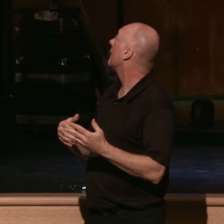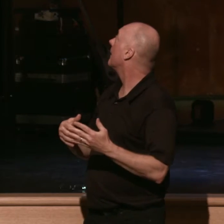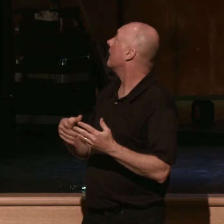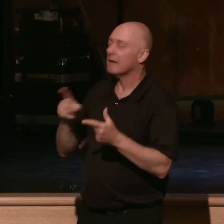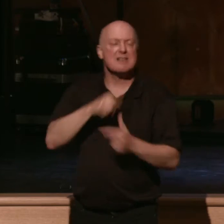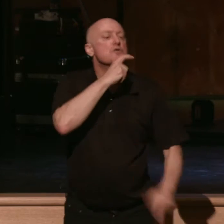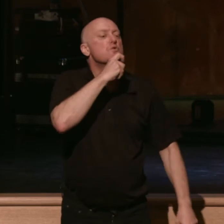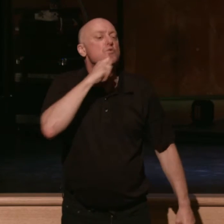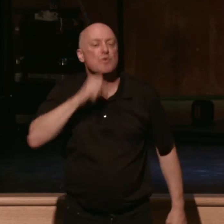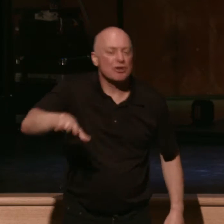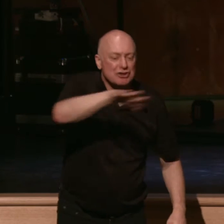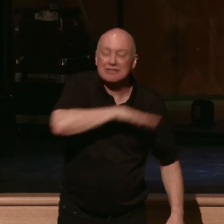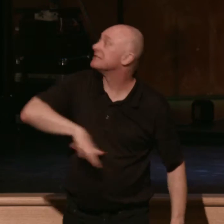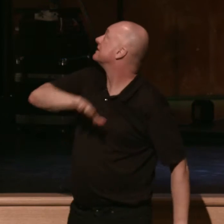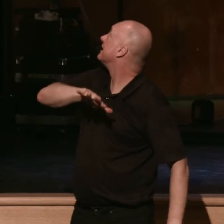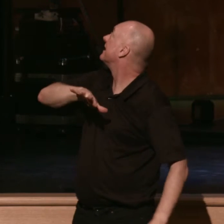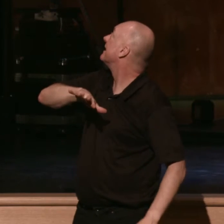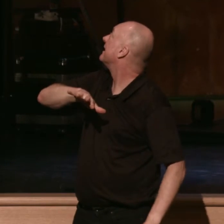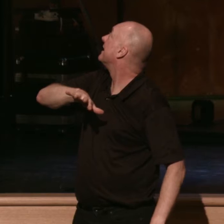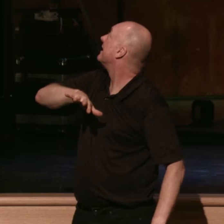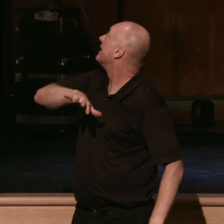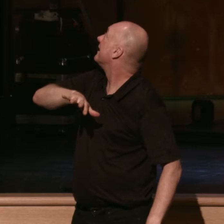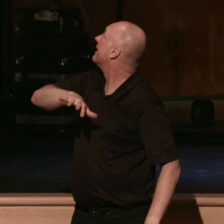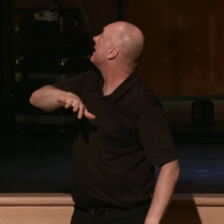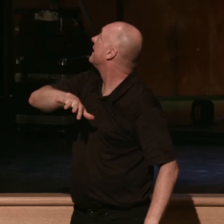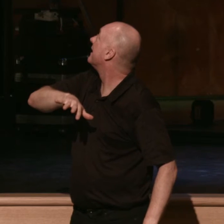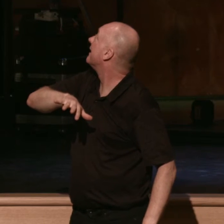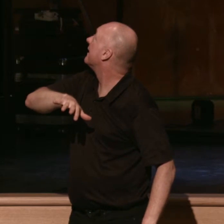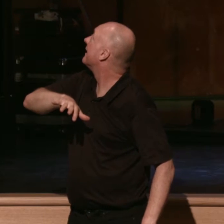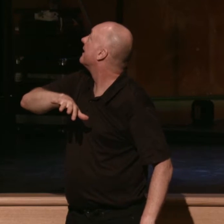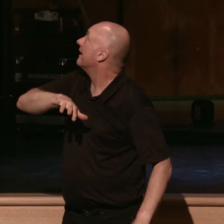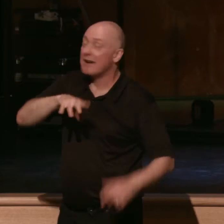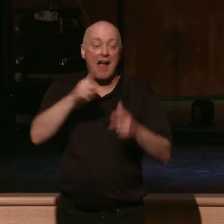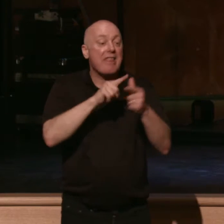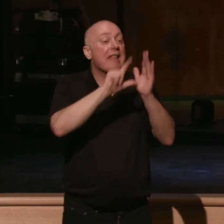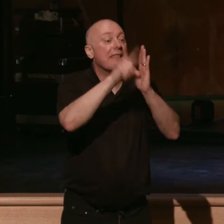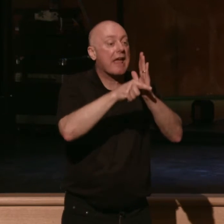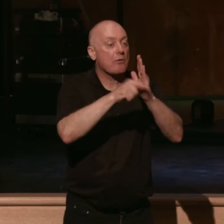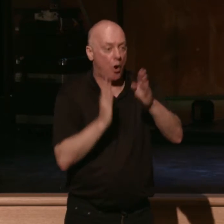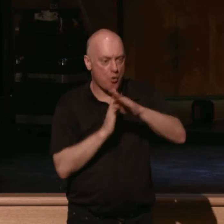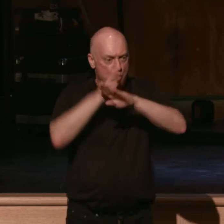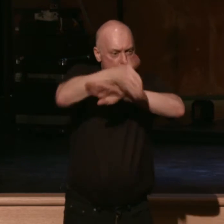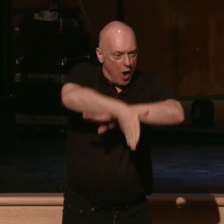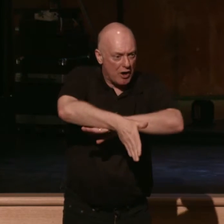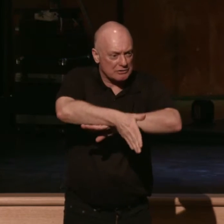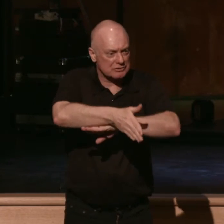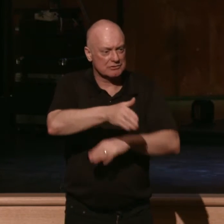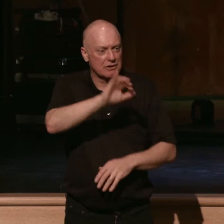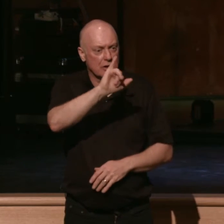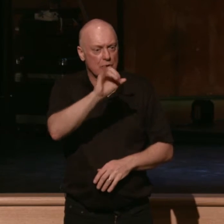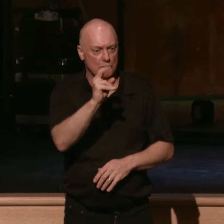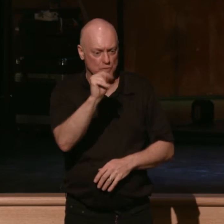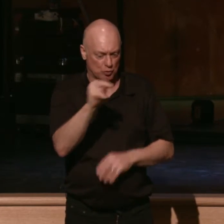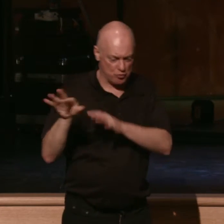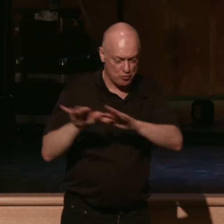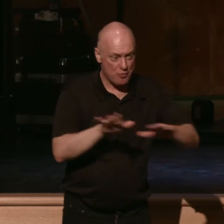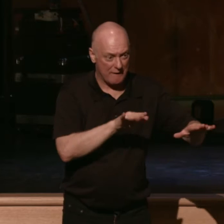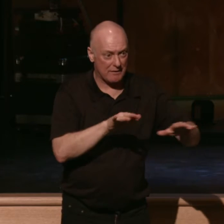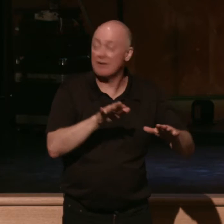area here. And then this is where they're gonna eventually cross in through Jericho. That's where that is. The Dead Sea, the Sea of Galilee. That's the Jordan